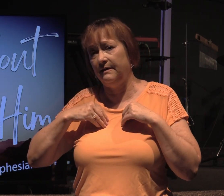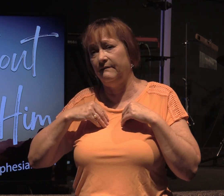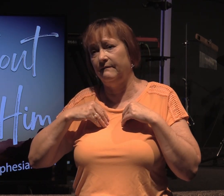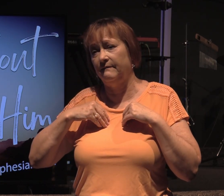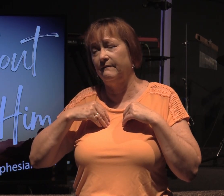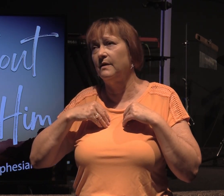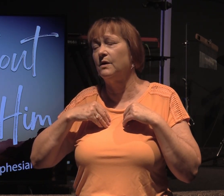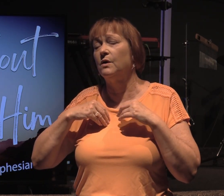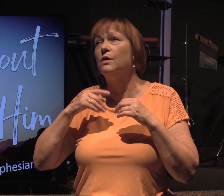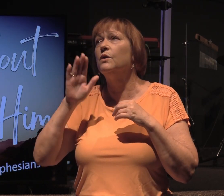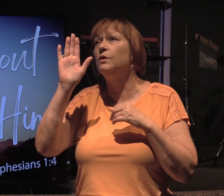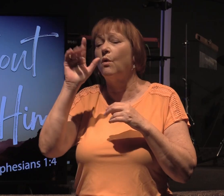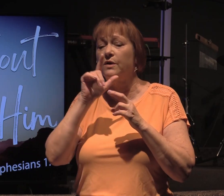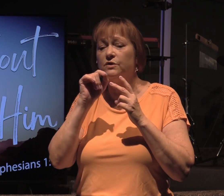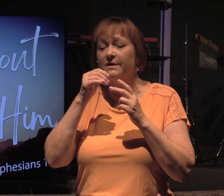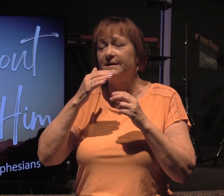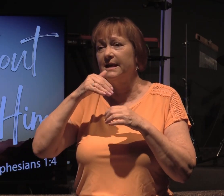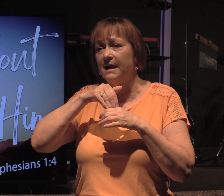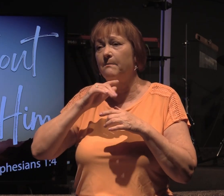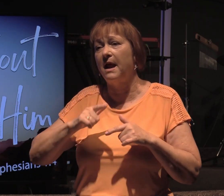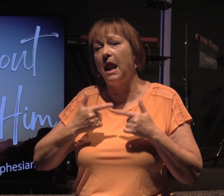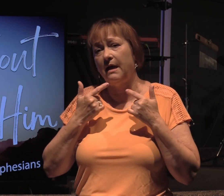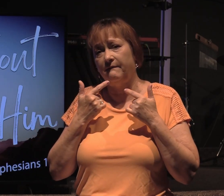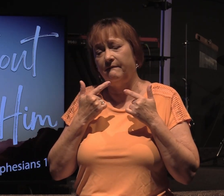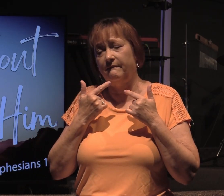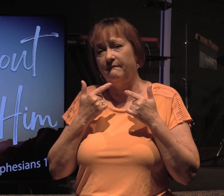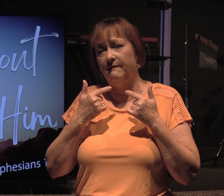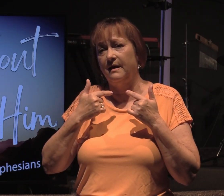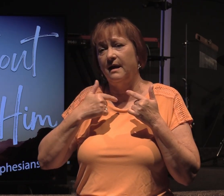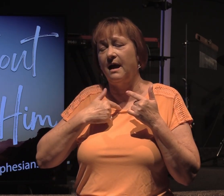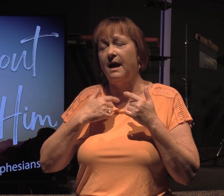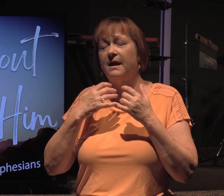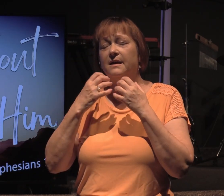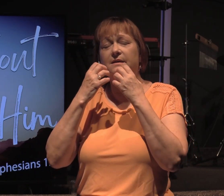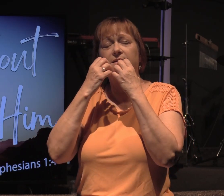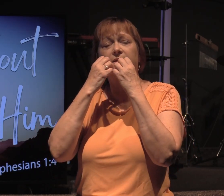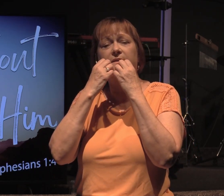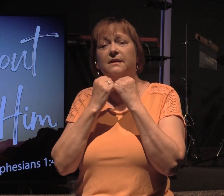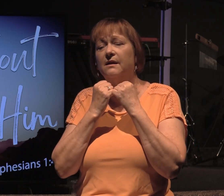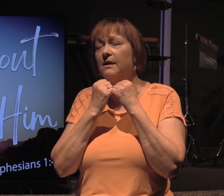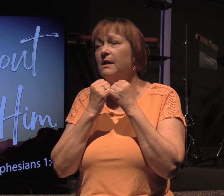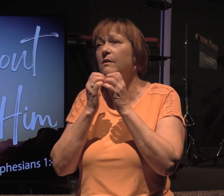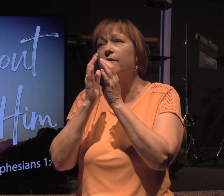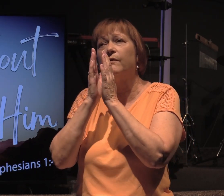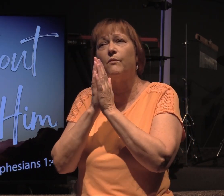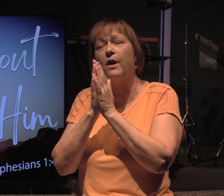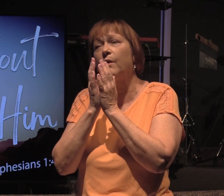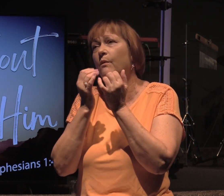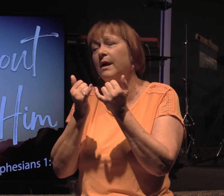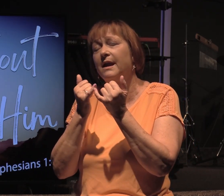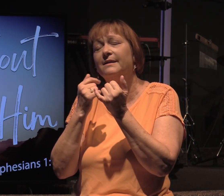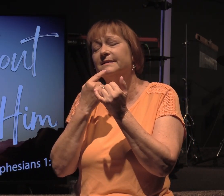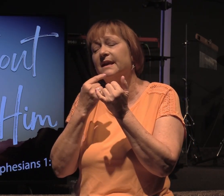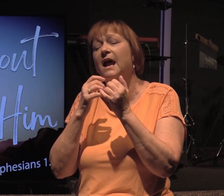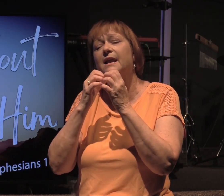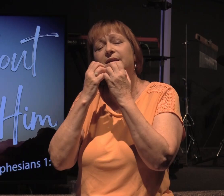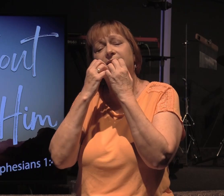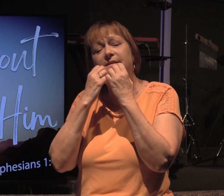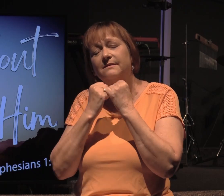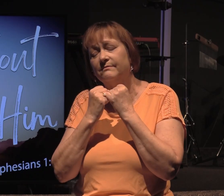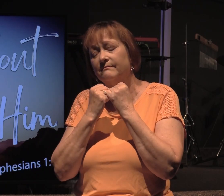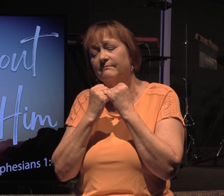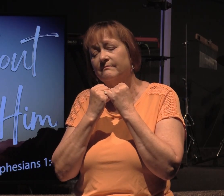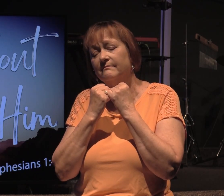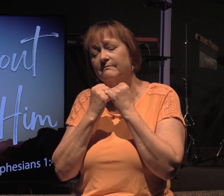your choice in my life. and I dearly dearly you're praying to him right now saying I dearly